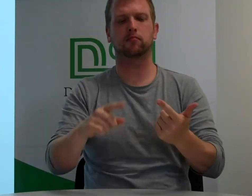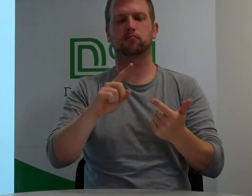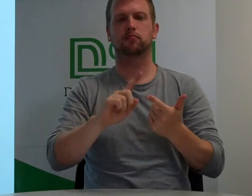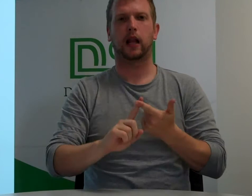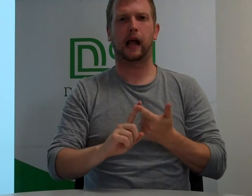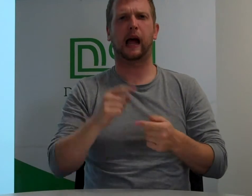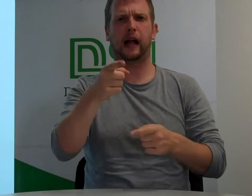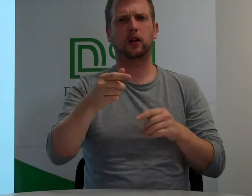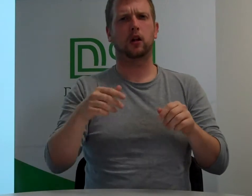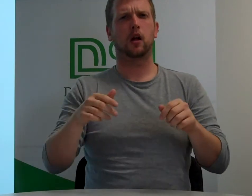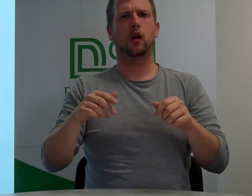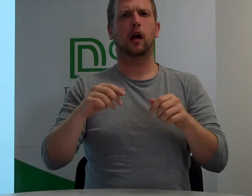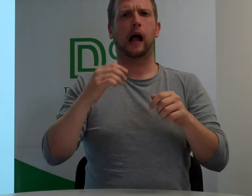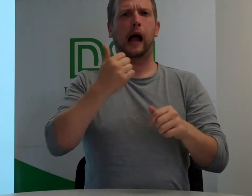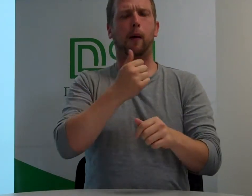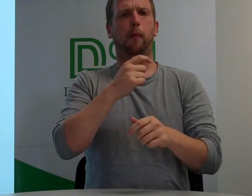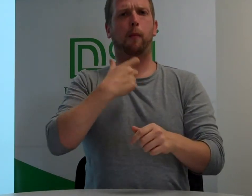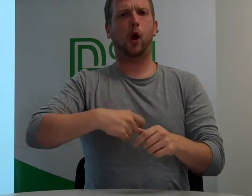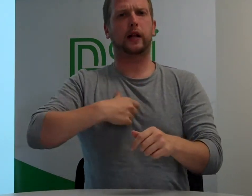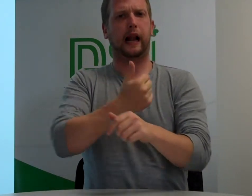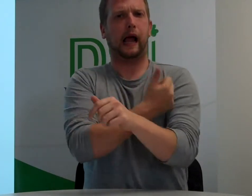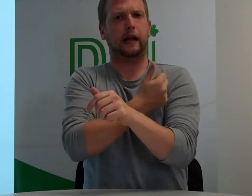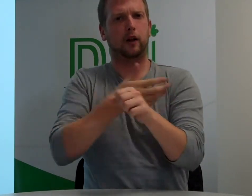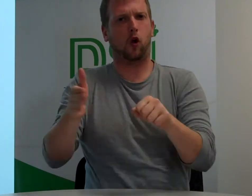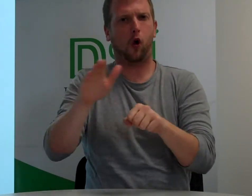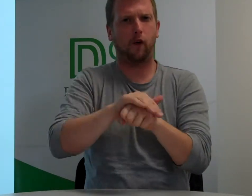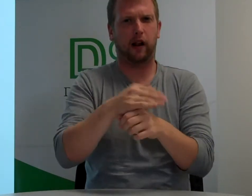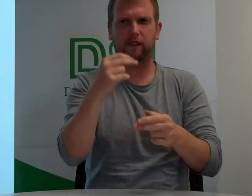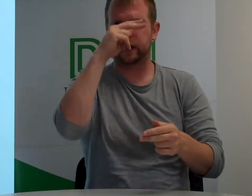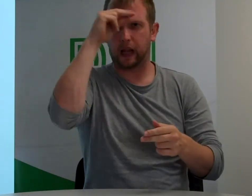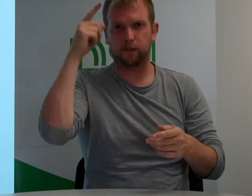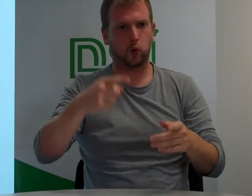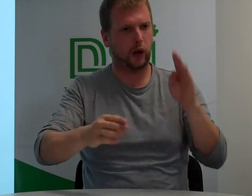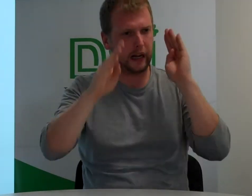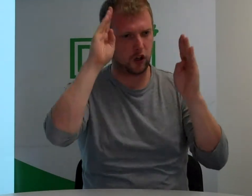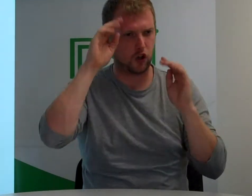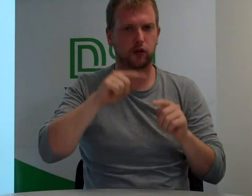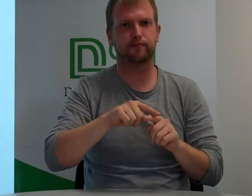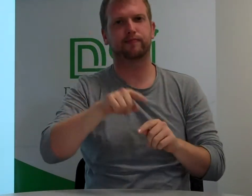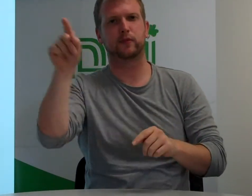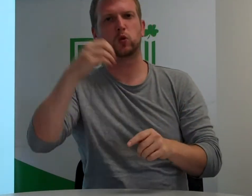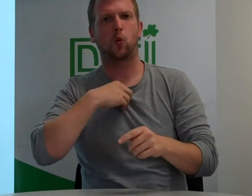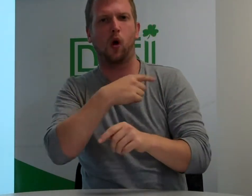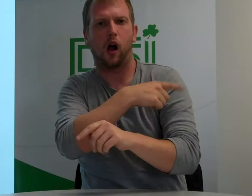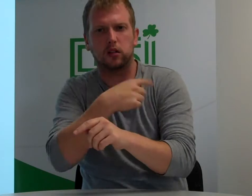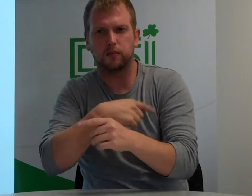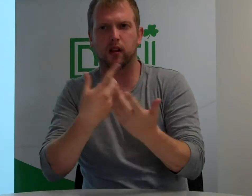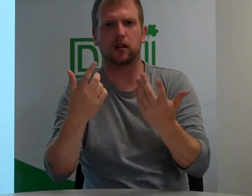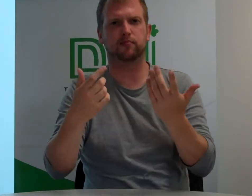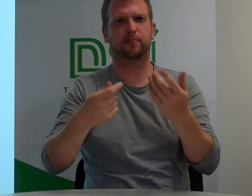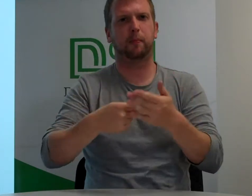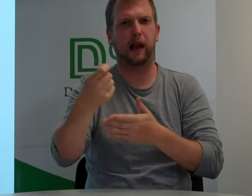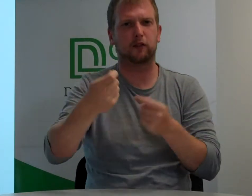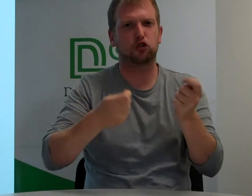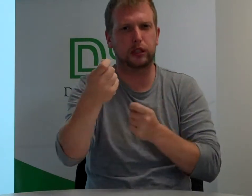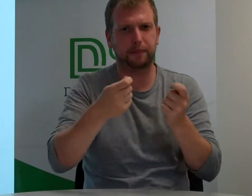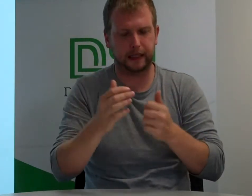and personal action. The rule in the hospital. the first test